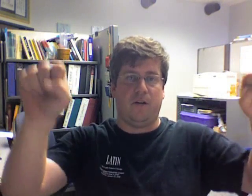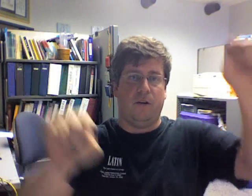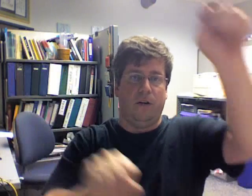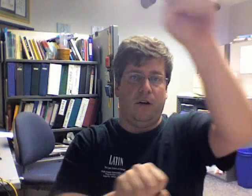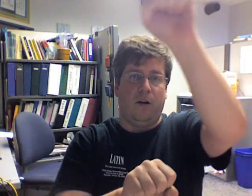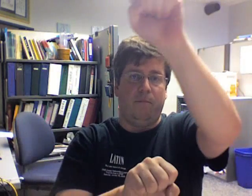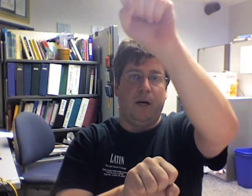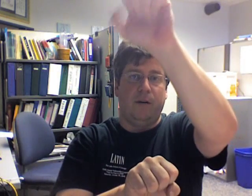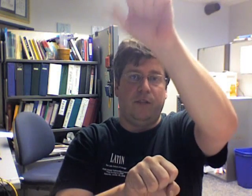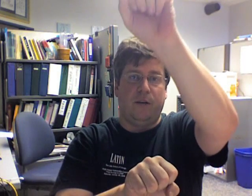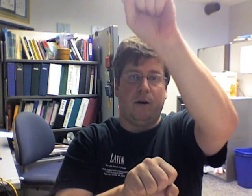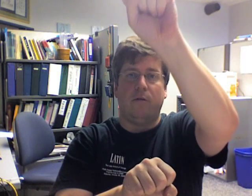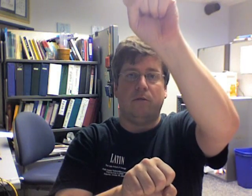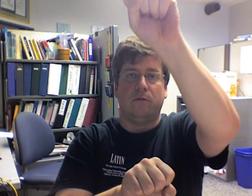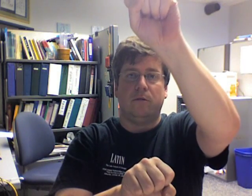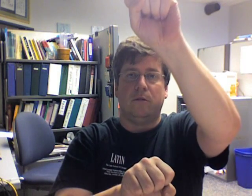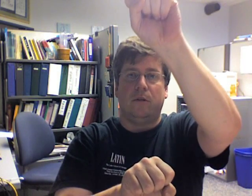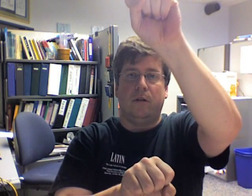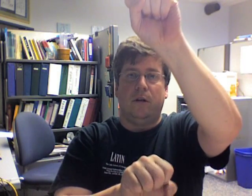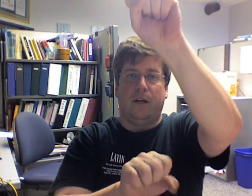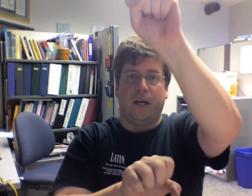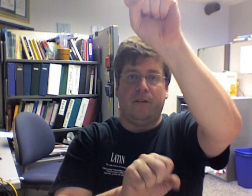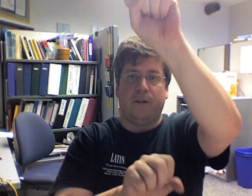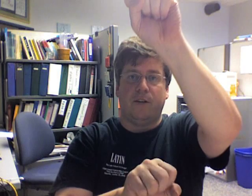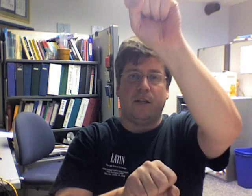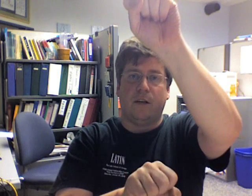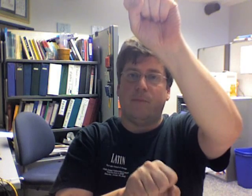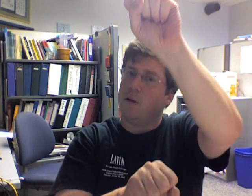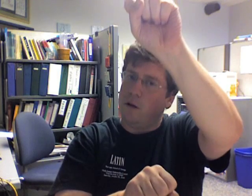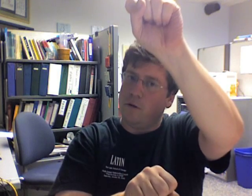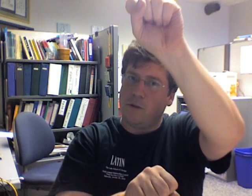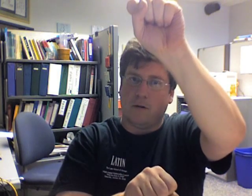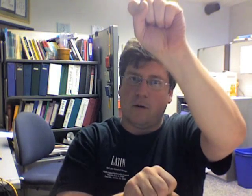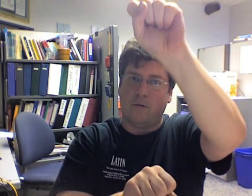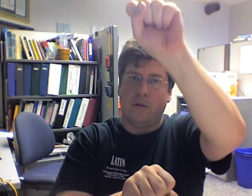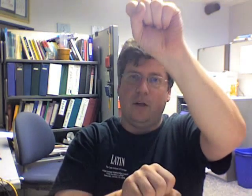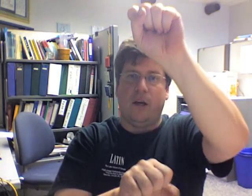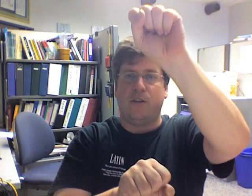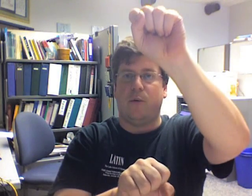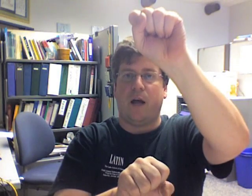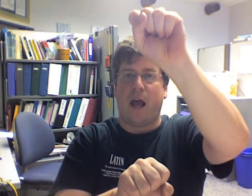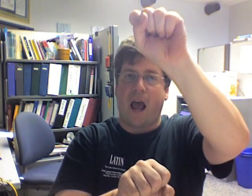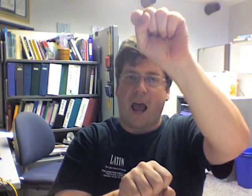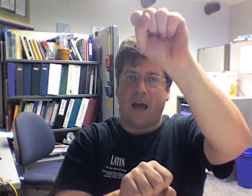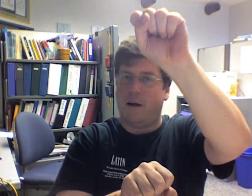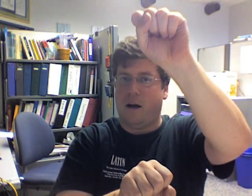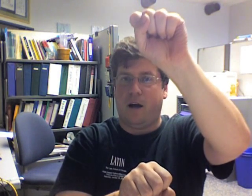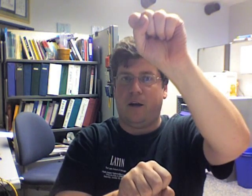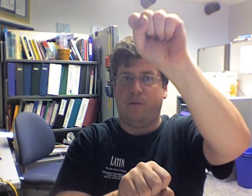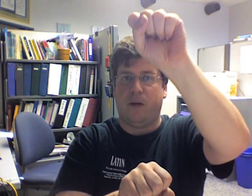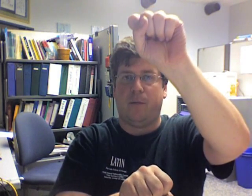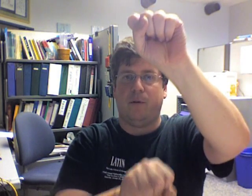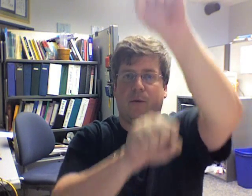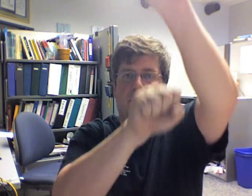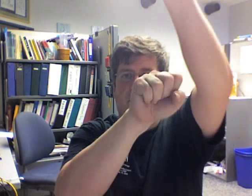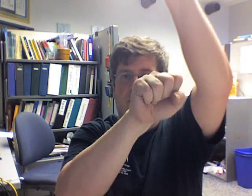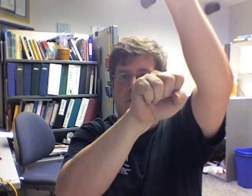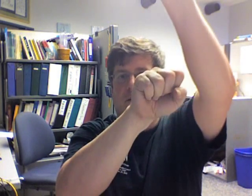above 0. And negative i is sitting there below 0. And so when I add i, what happens? Well, everything moves up.